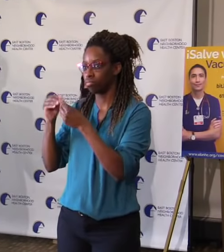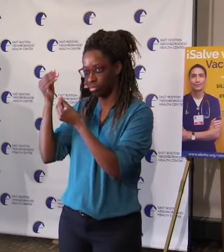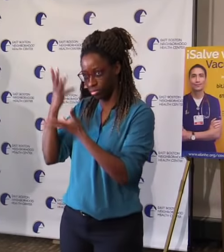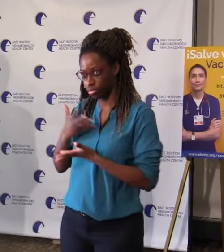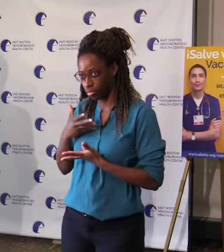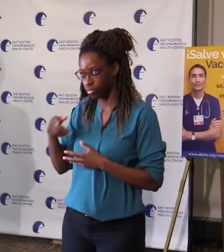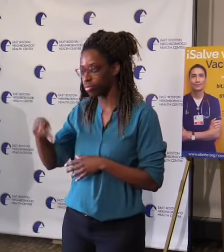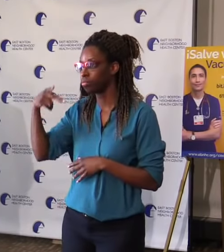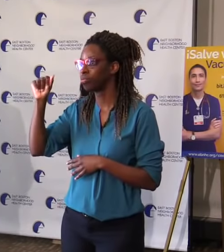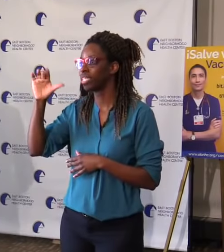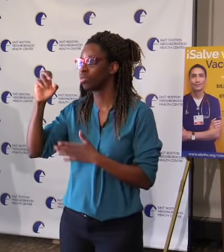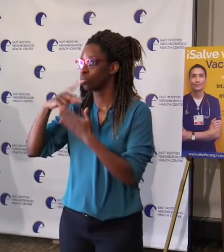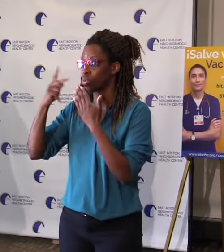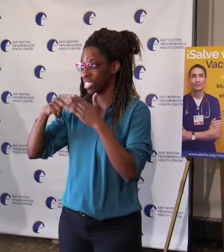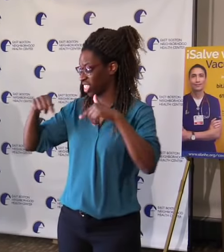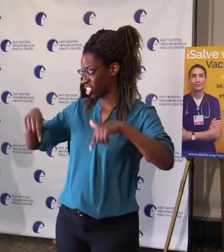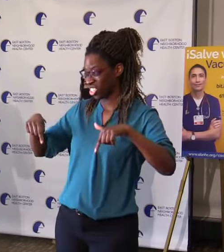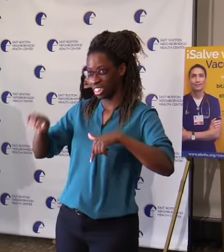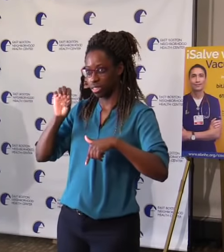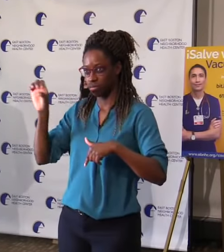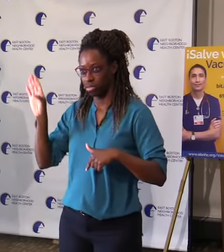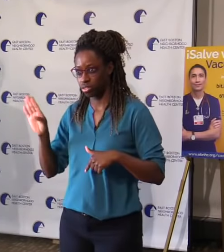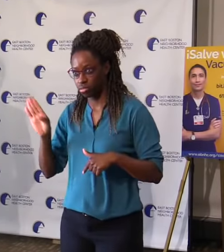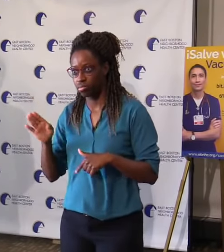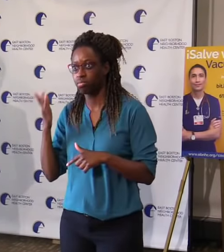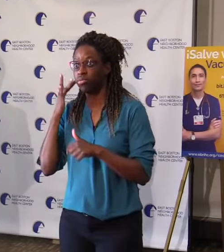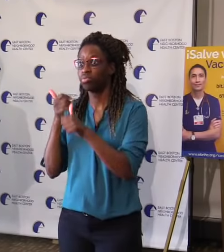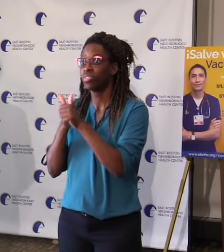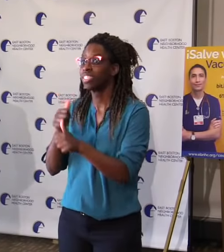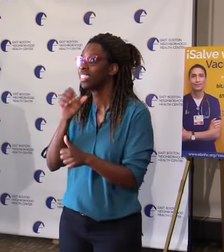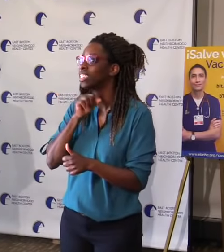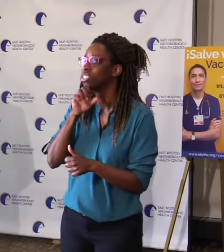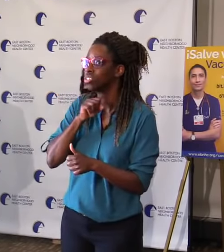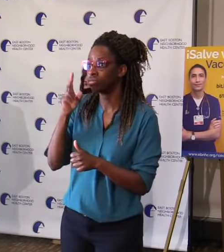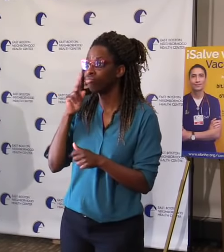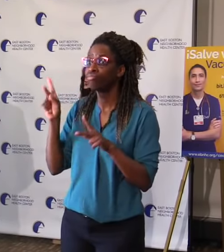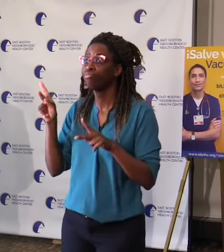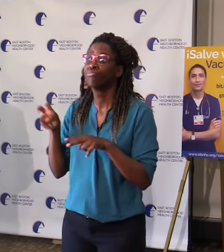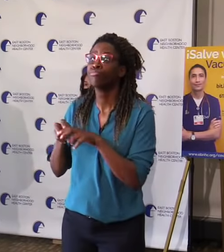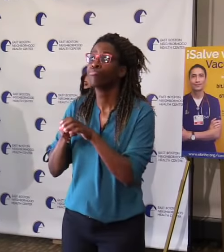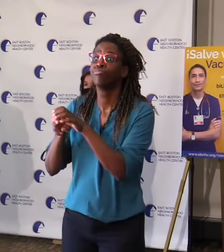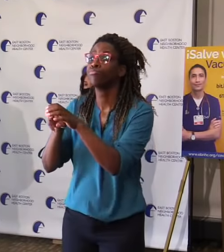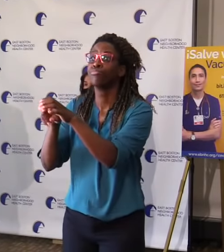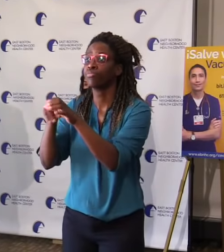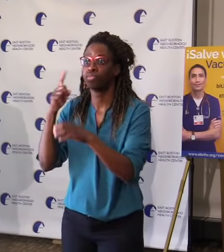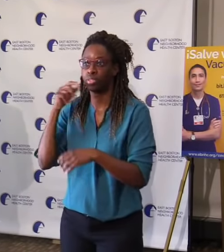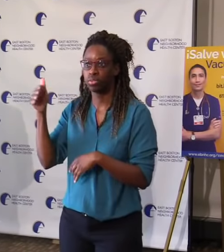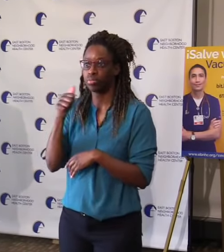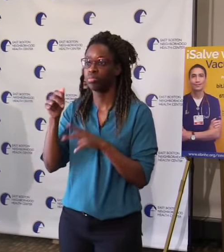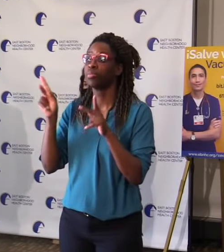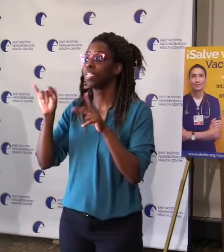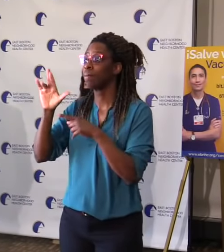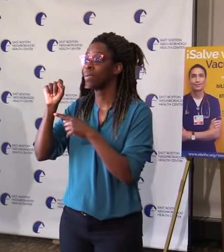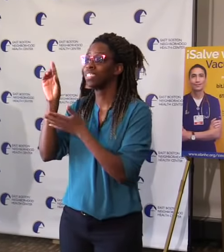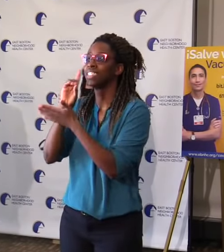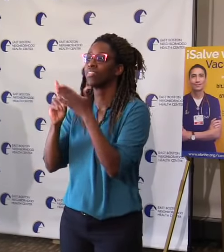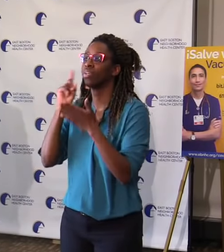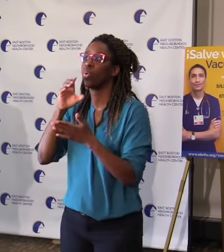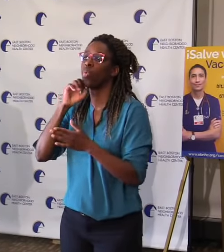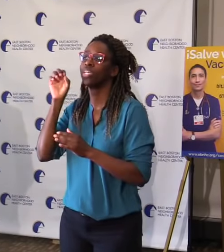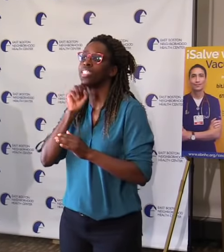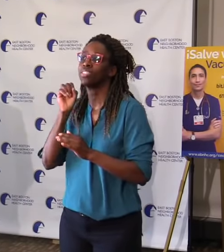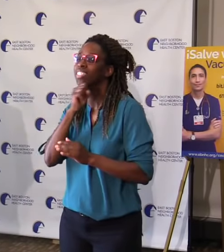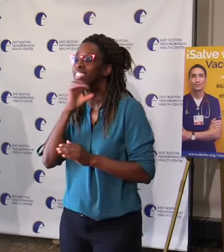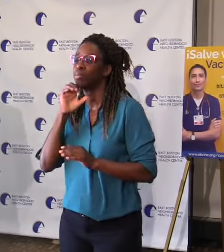elders who are part of this community is literally you can see it out the window. And I think in many ways these kinds of places